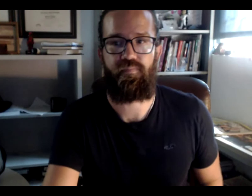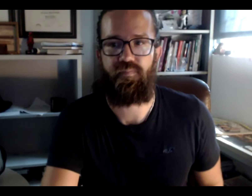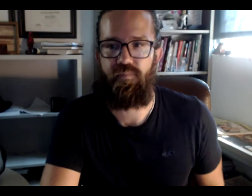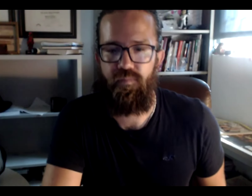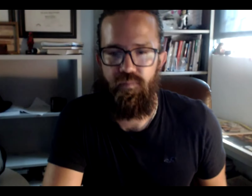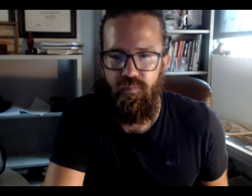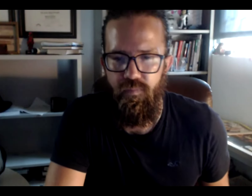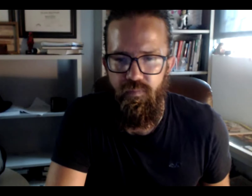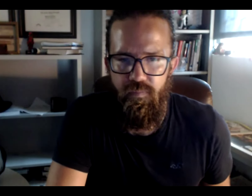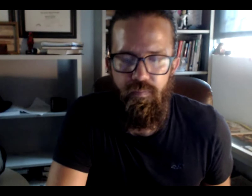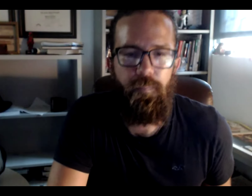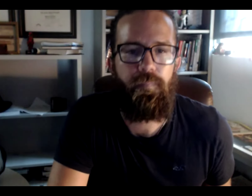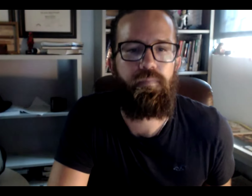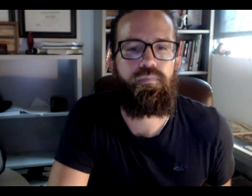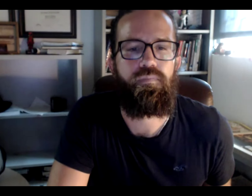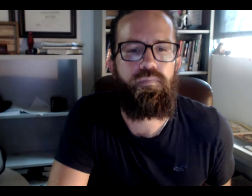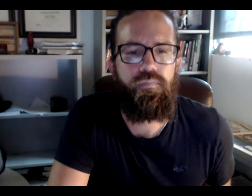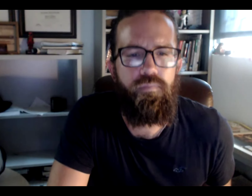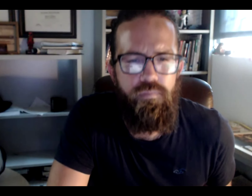And let me show you now what the dictionary looks like.